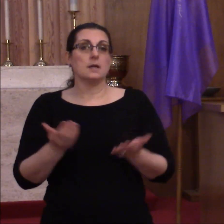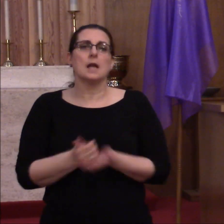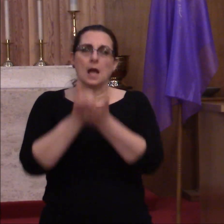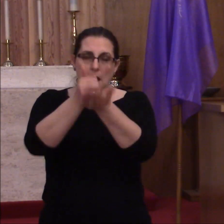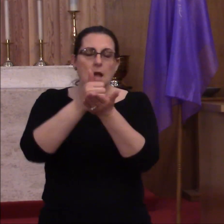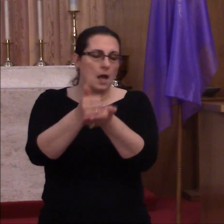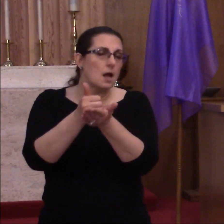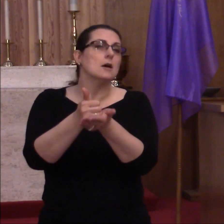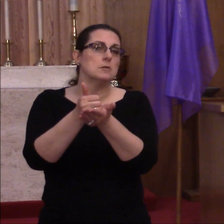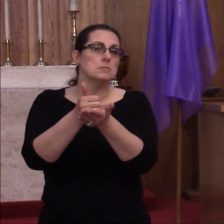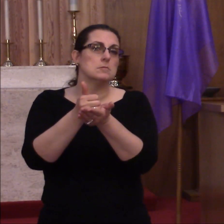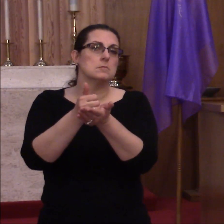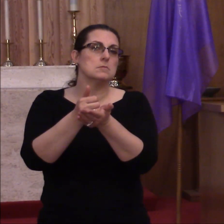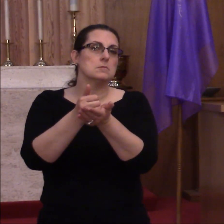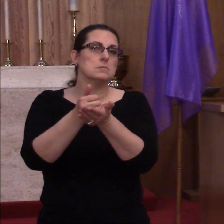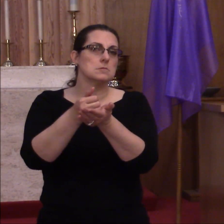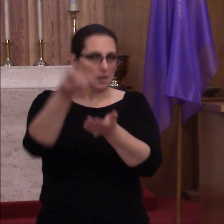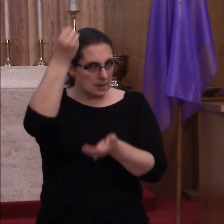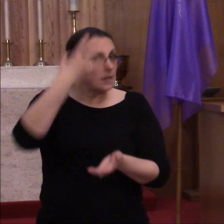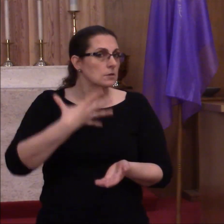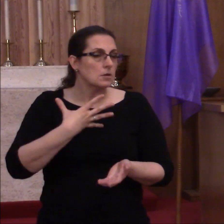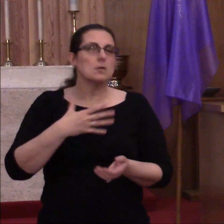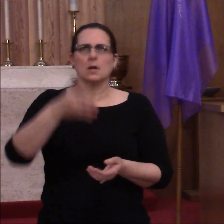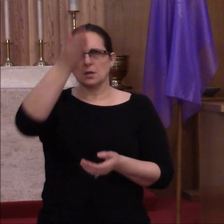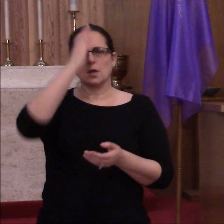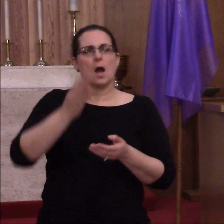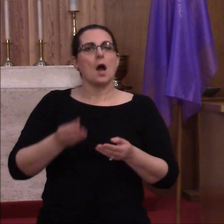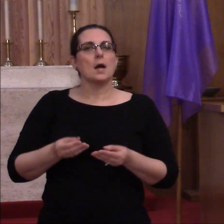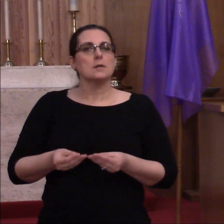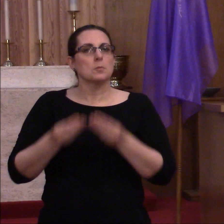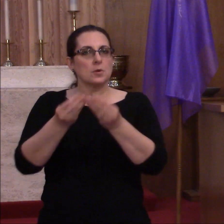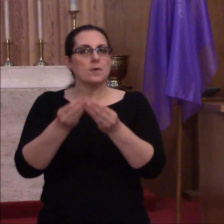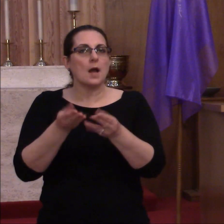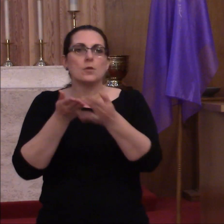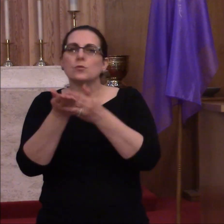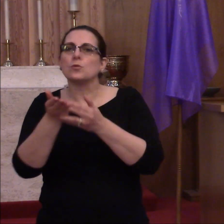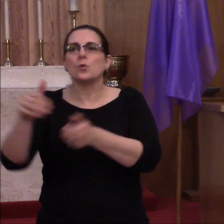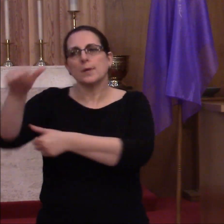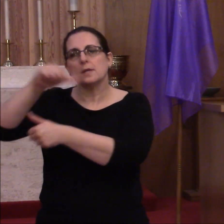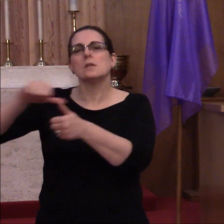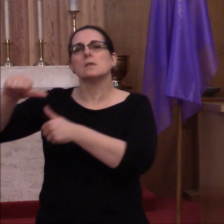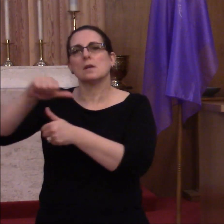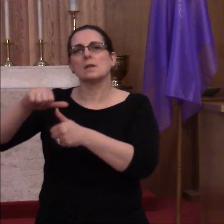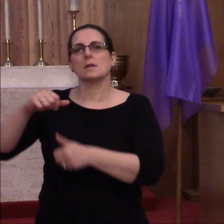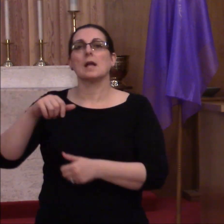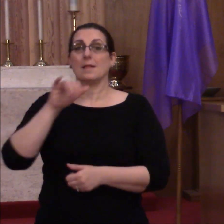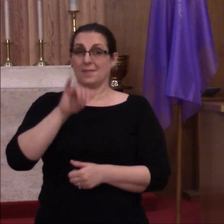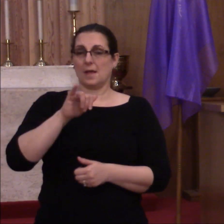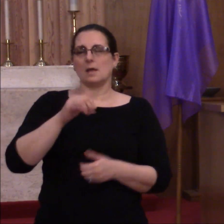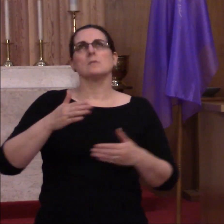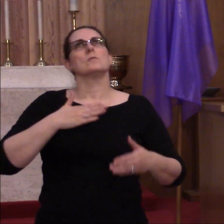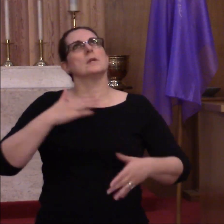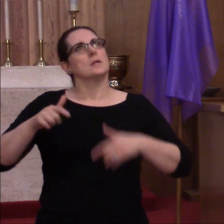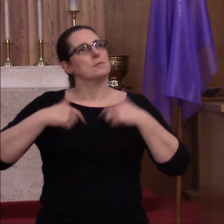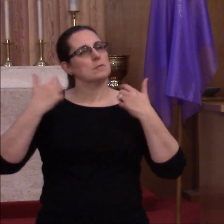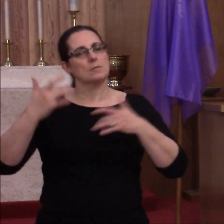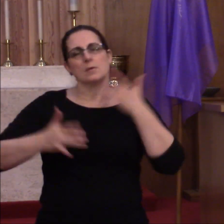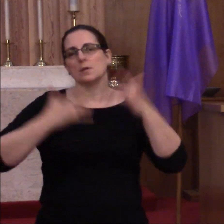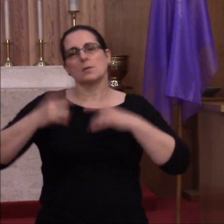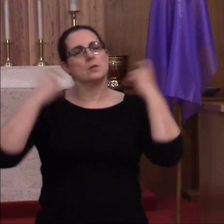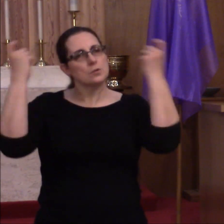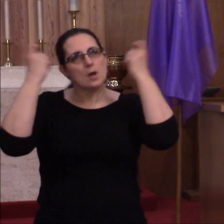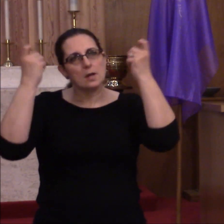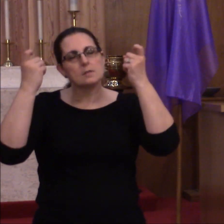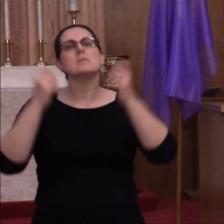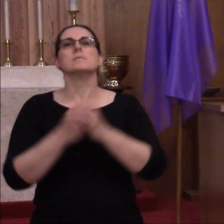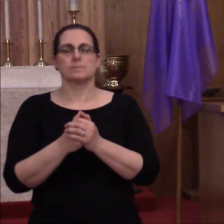in any way. God provides for us through one another and for that we rejoice. God provides for